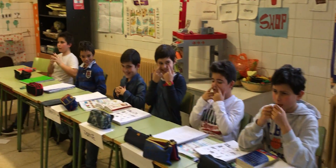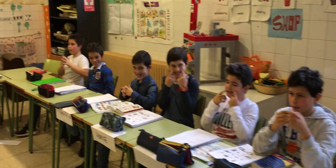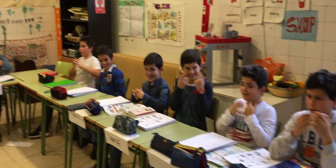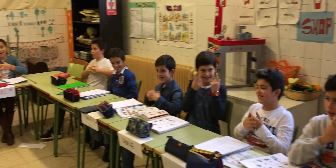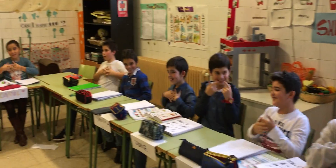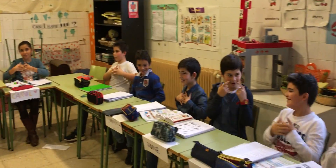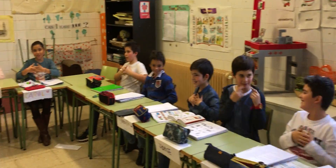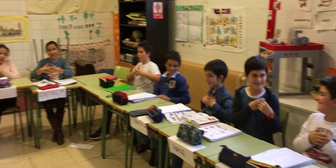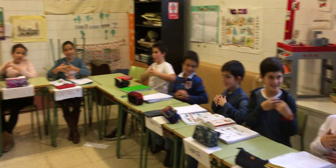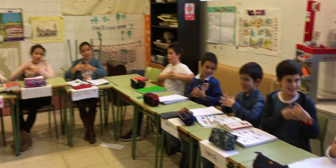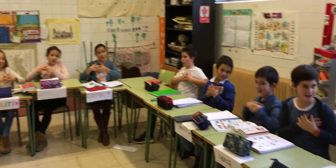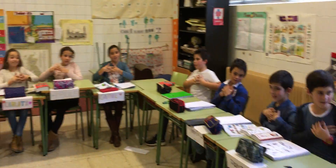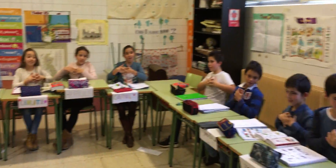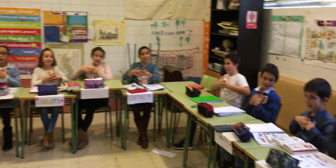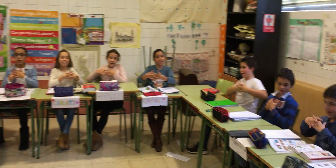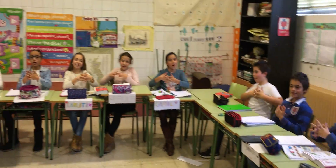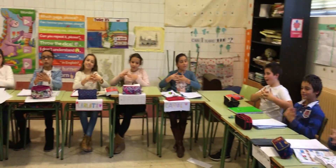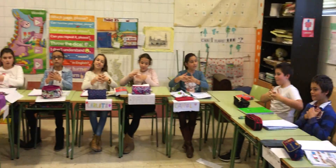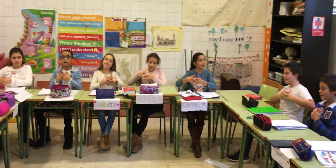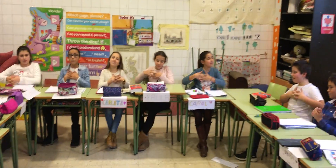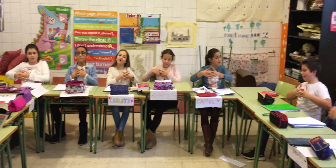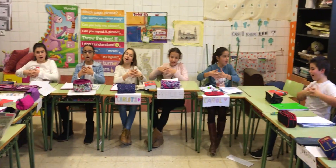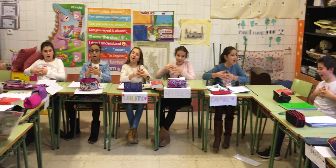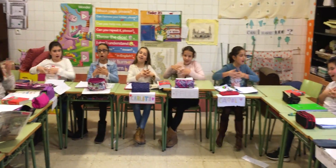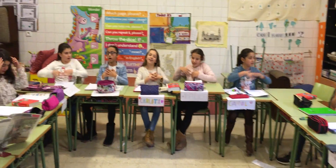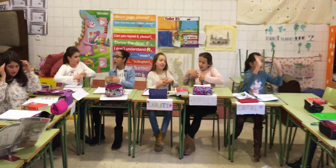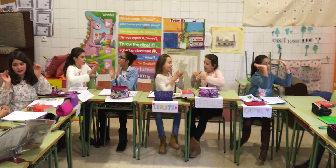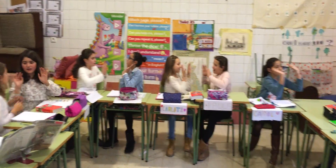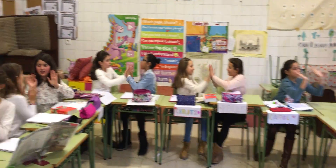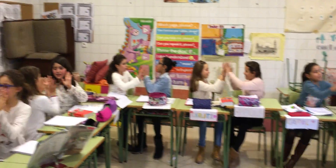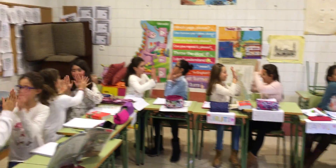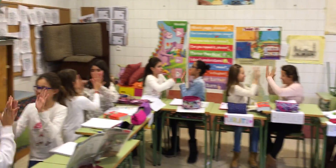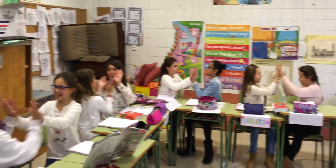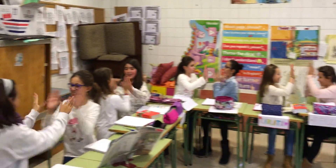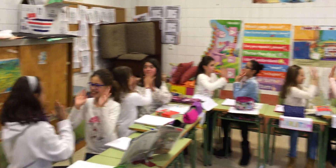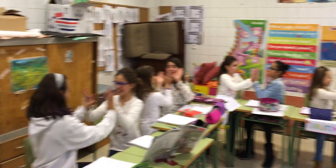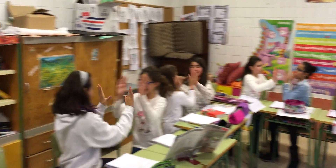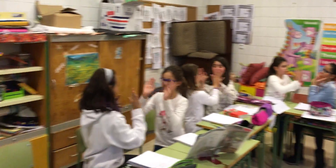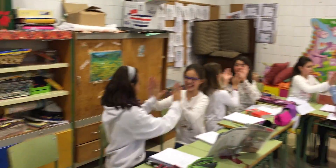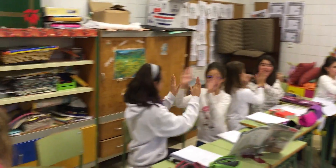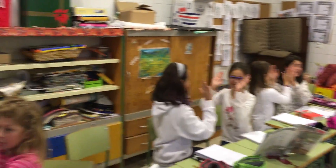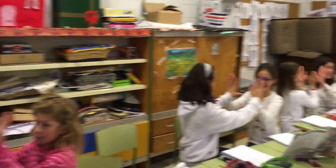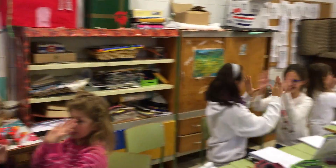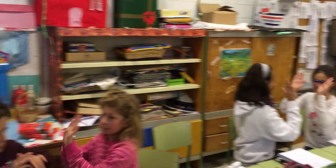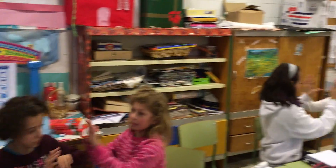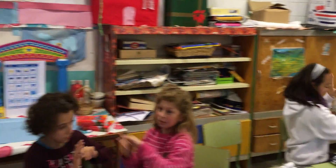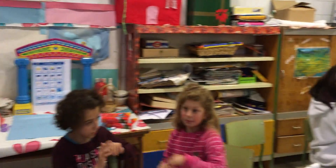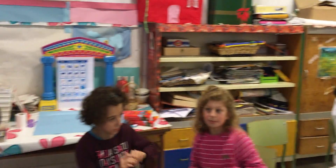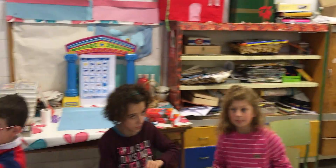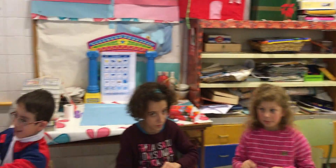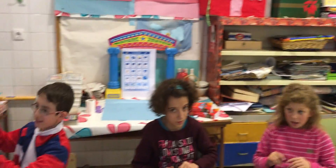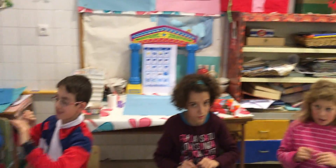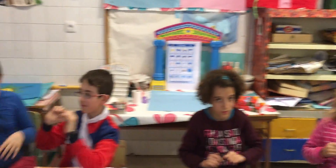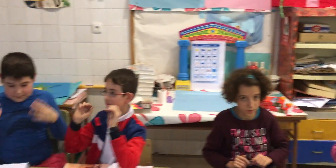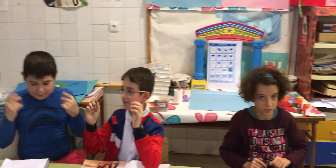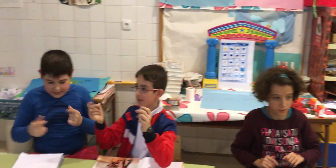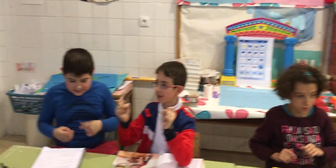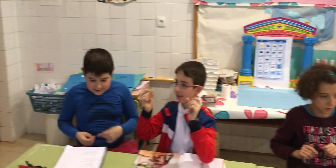got love love love in my heart. I'm gonna hear something new I've got peace,